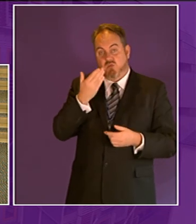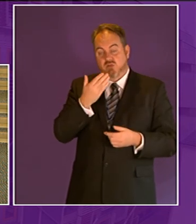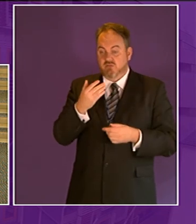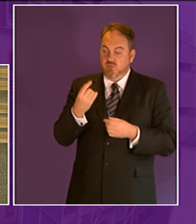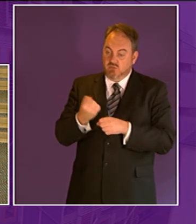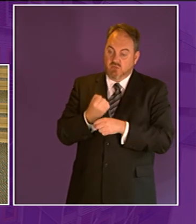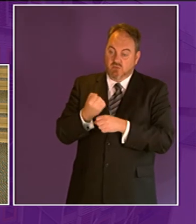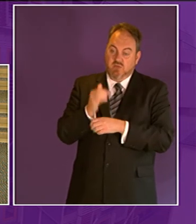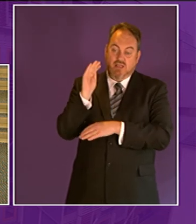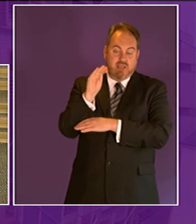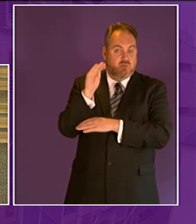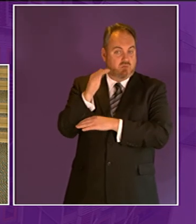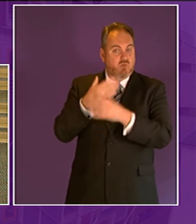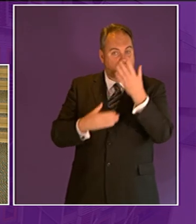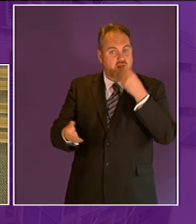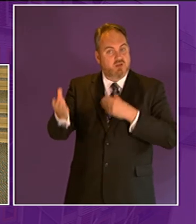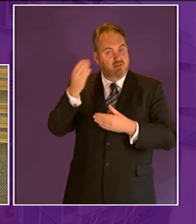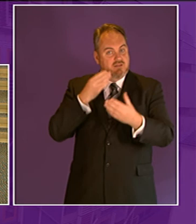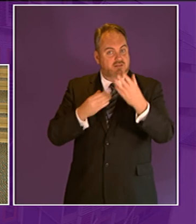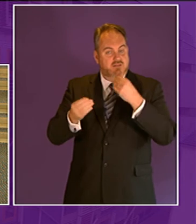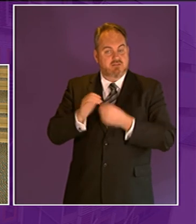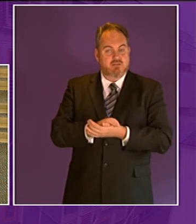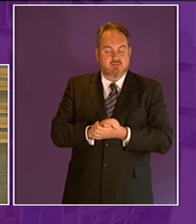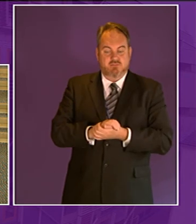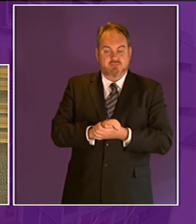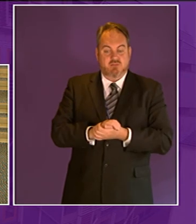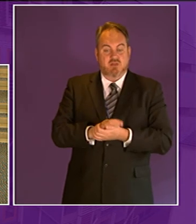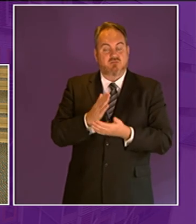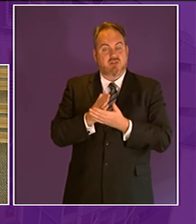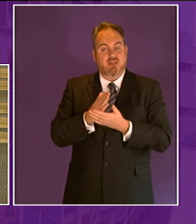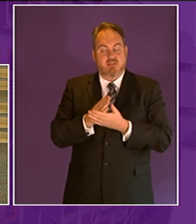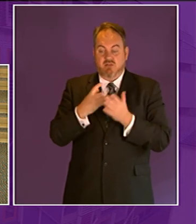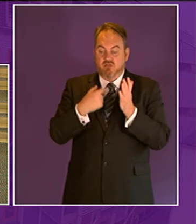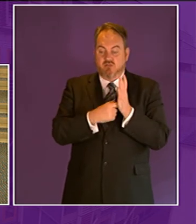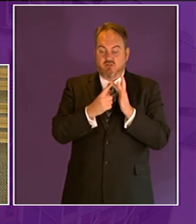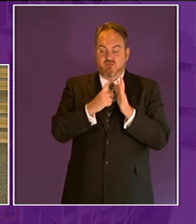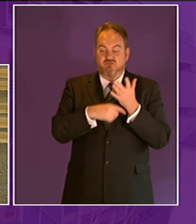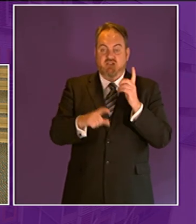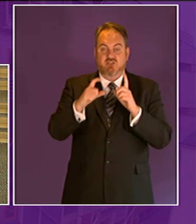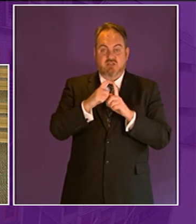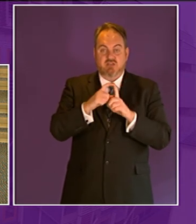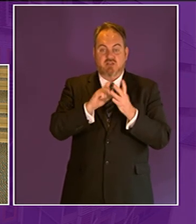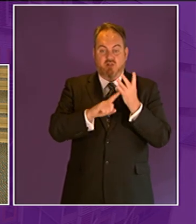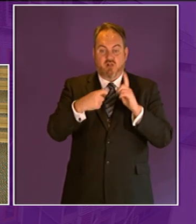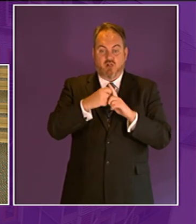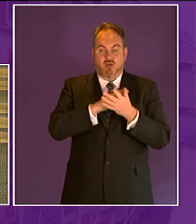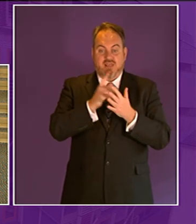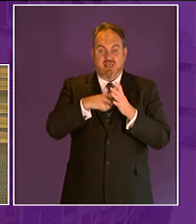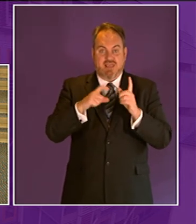work that is being delivered through people equity funding richard lockhead has done his best to fill up my diary specifically